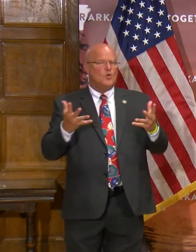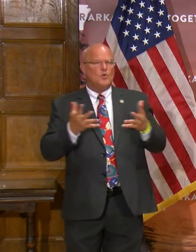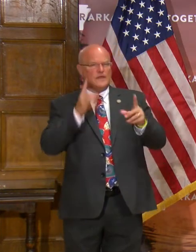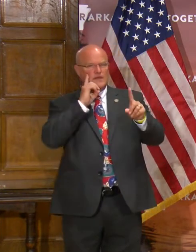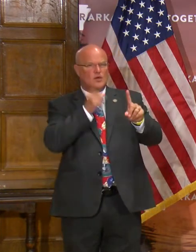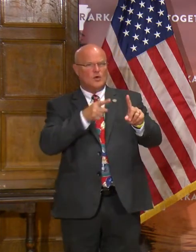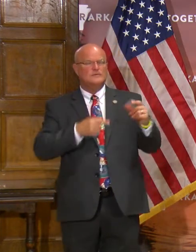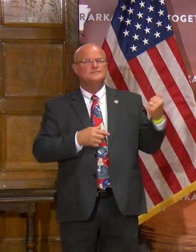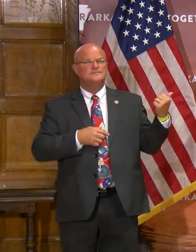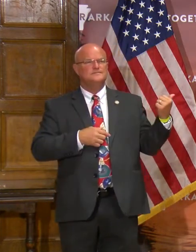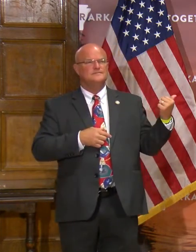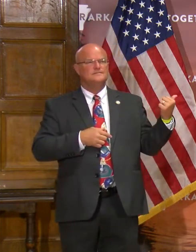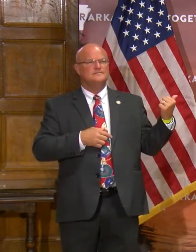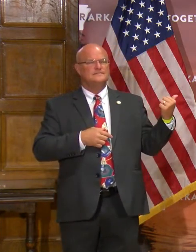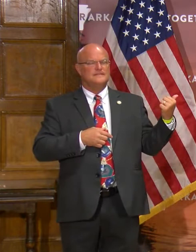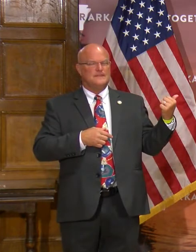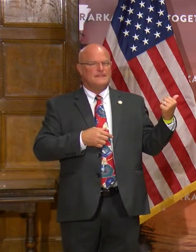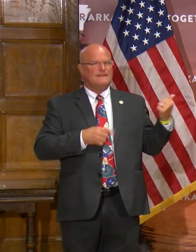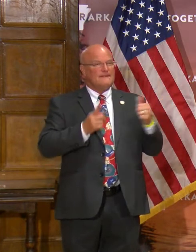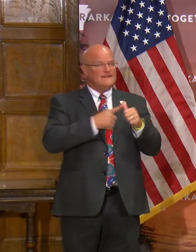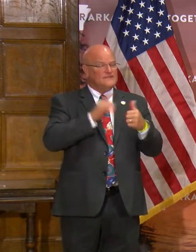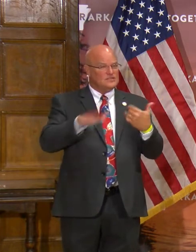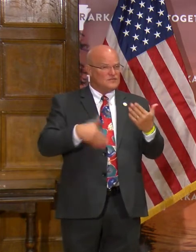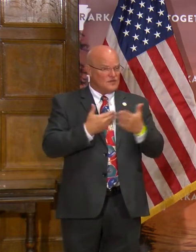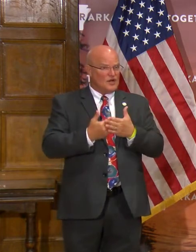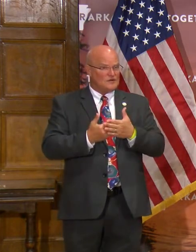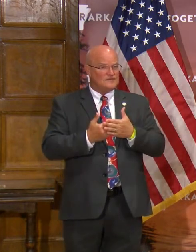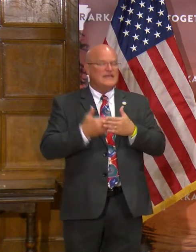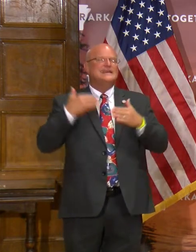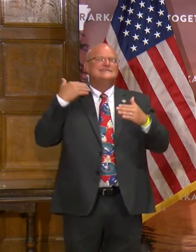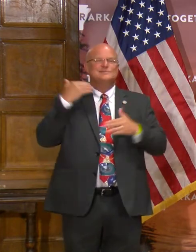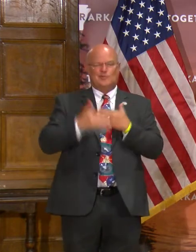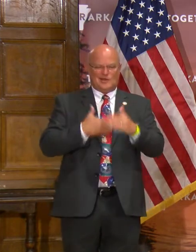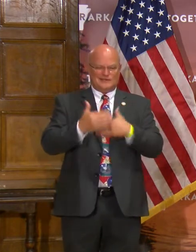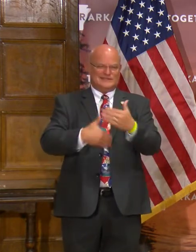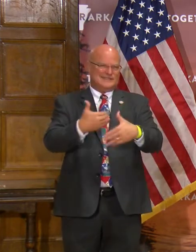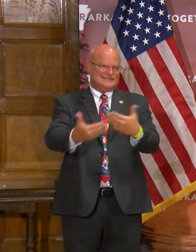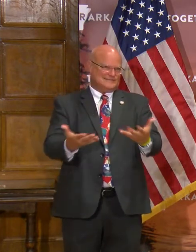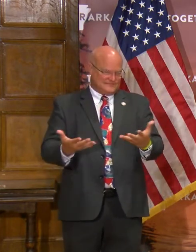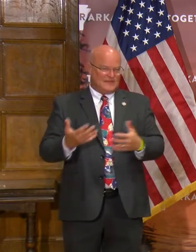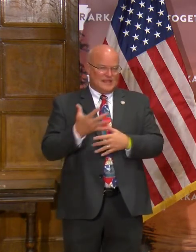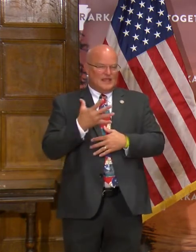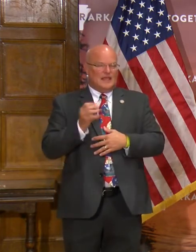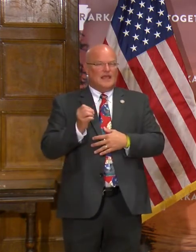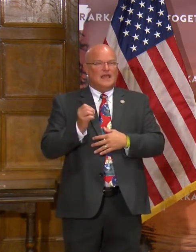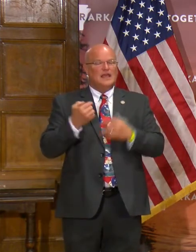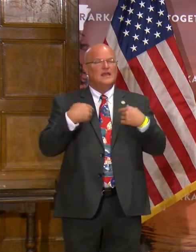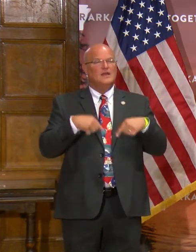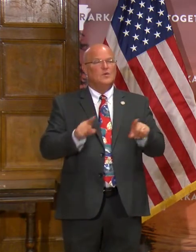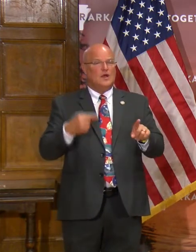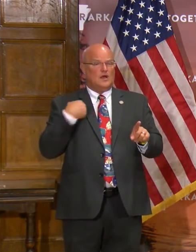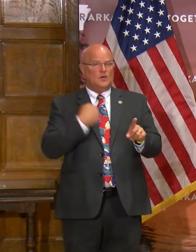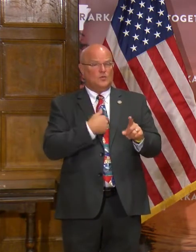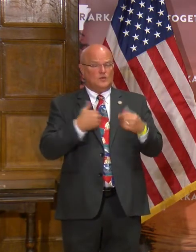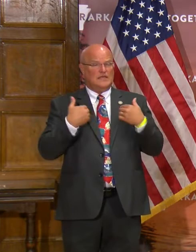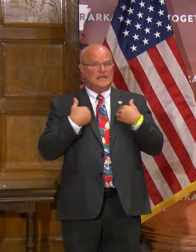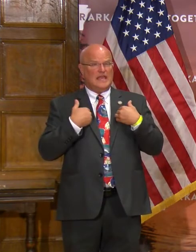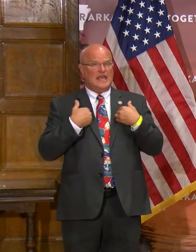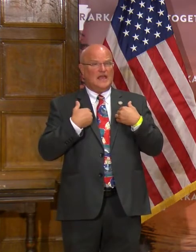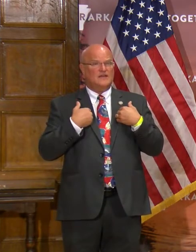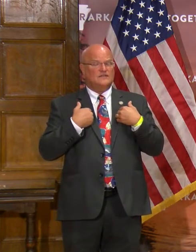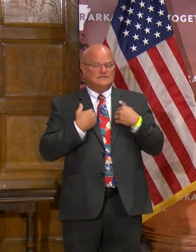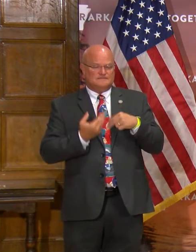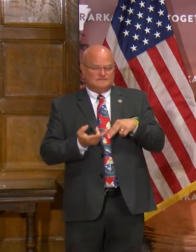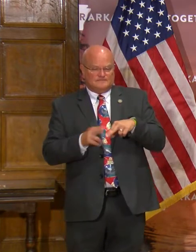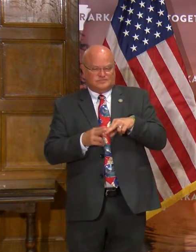is it? Well, first of all, it's a process. And so while we have greatly